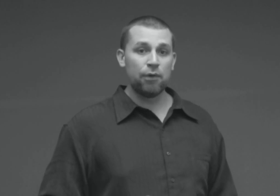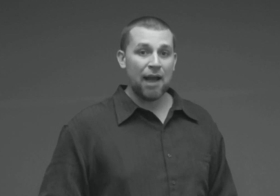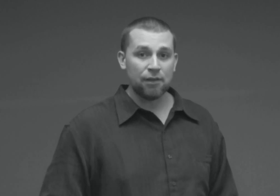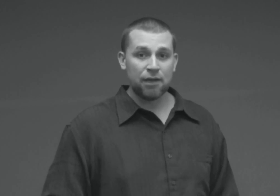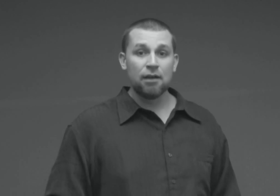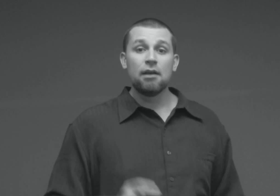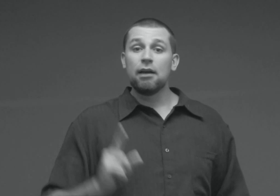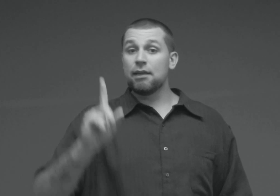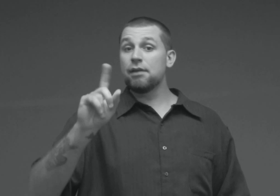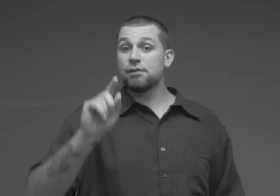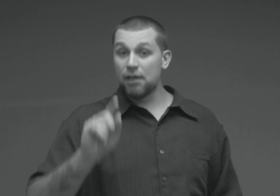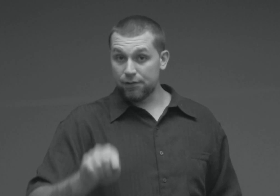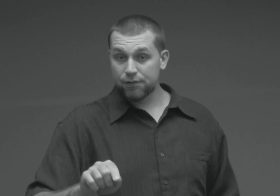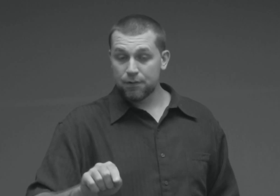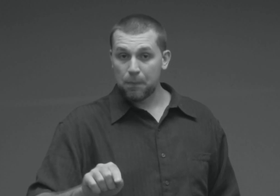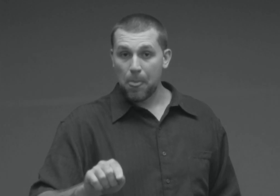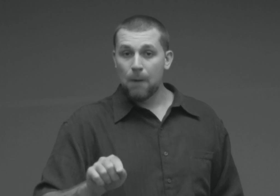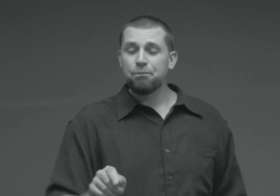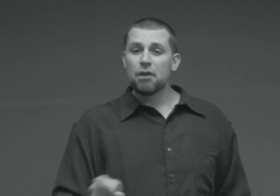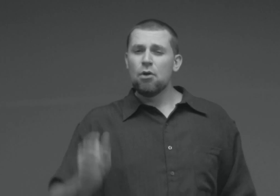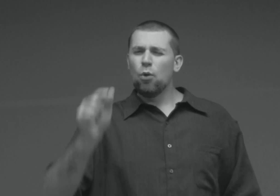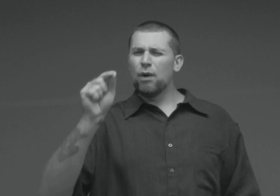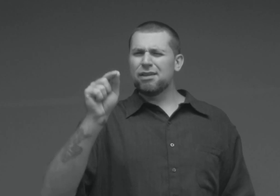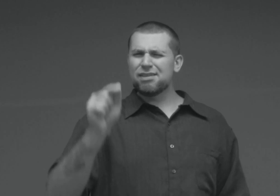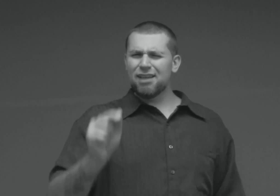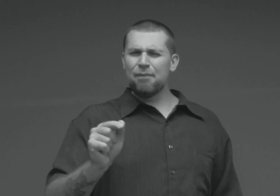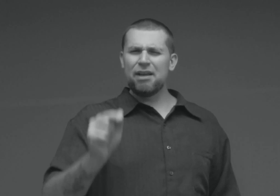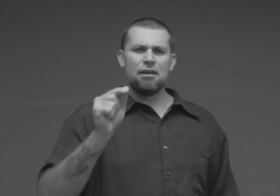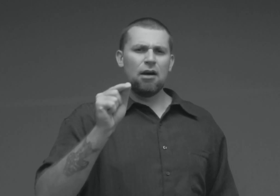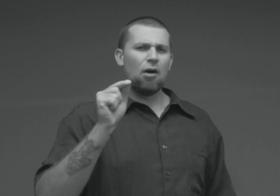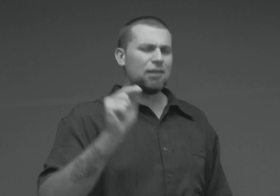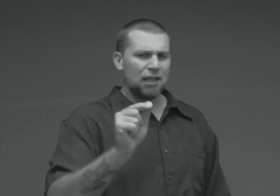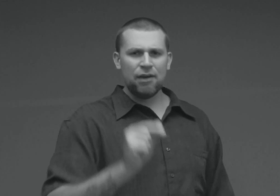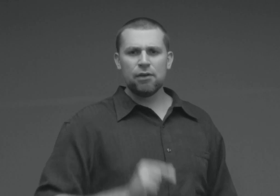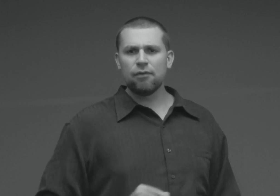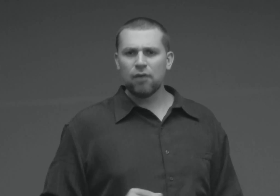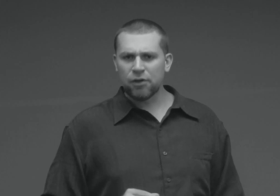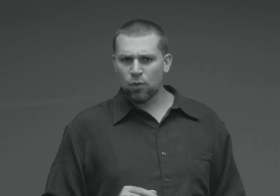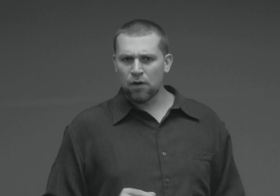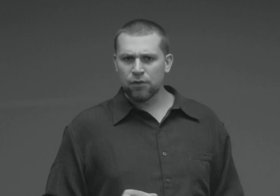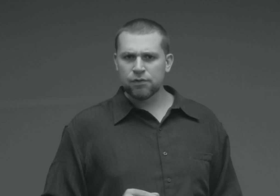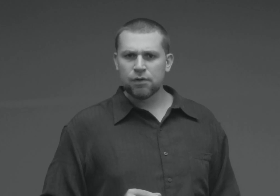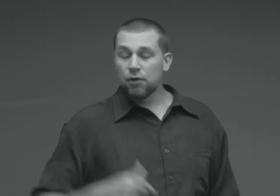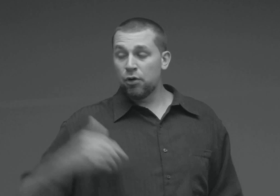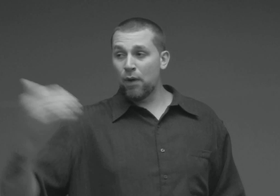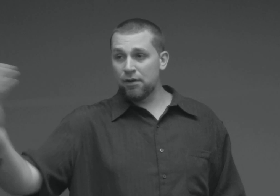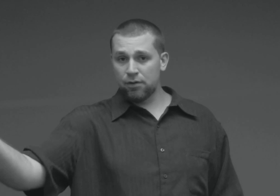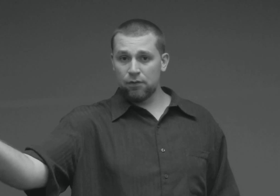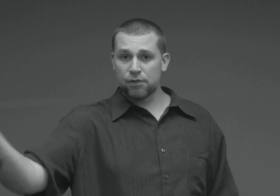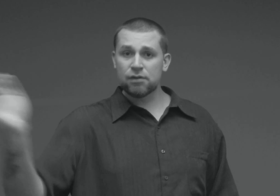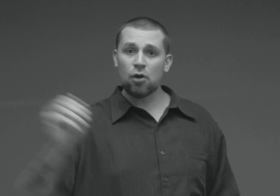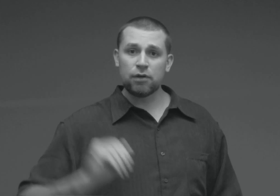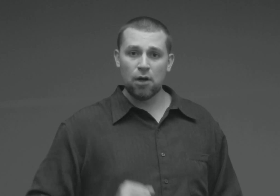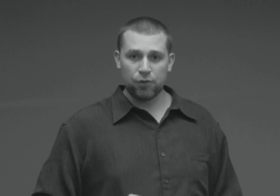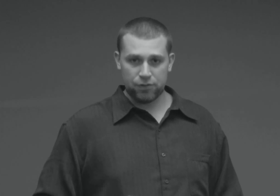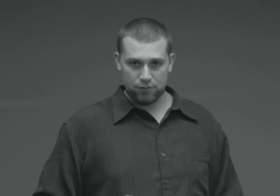reality, and that is this. When the salmon are leaving the fresh waters to enter the salty oceans,